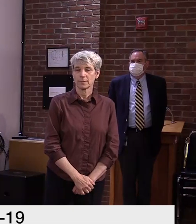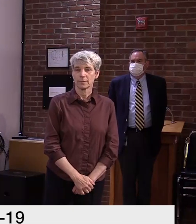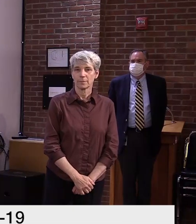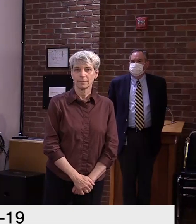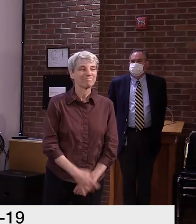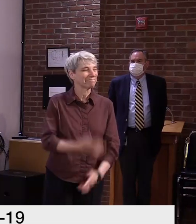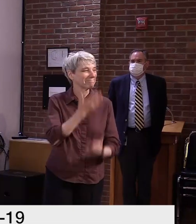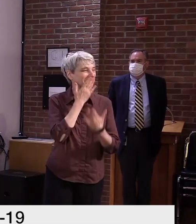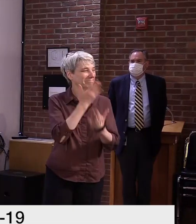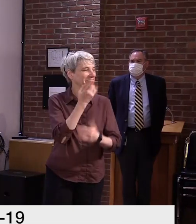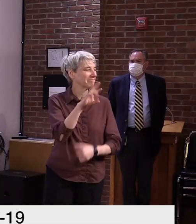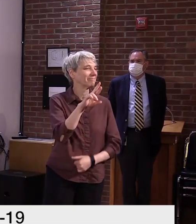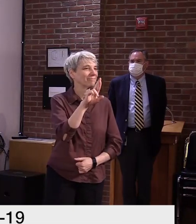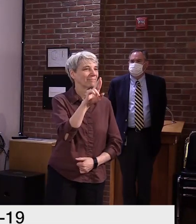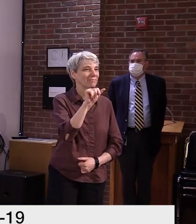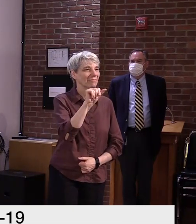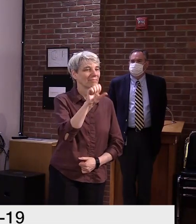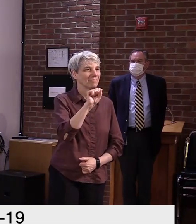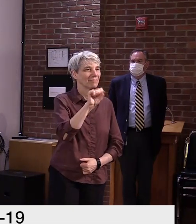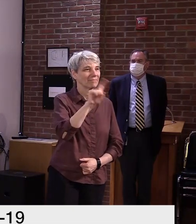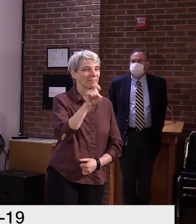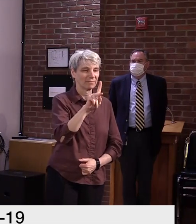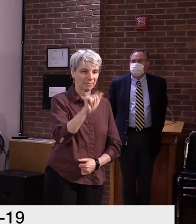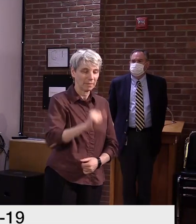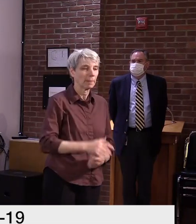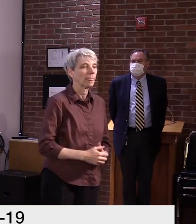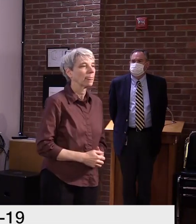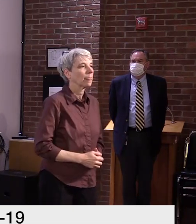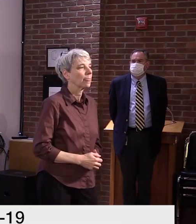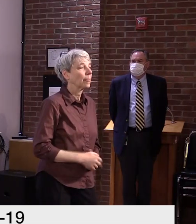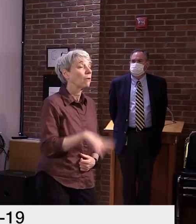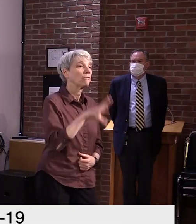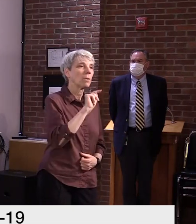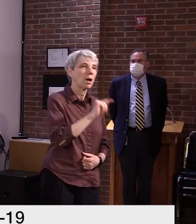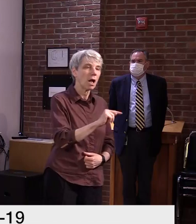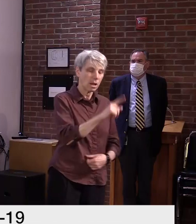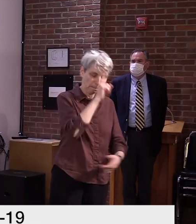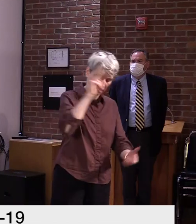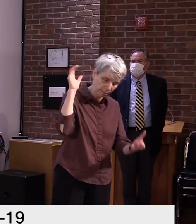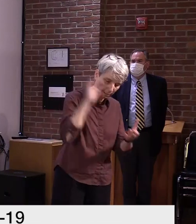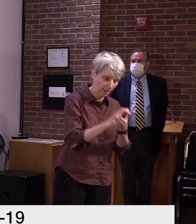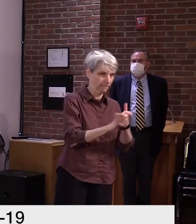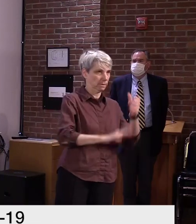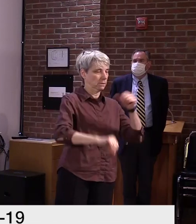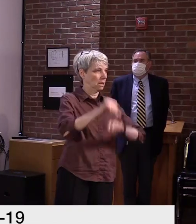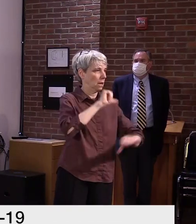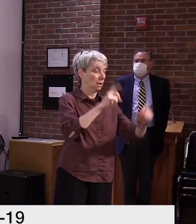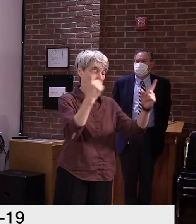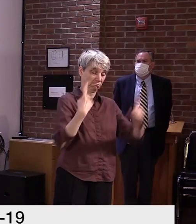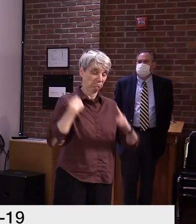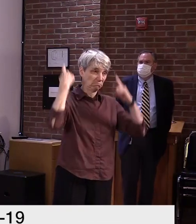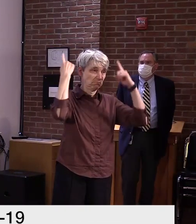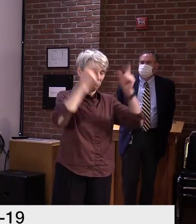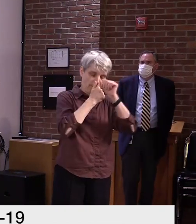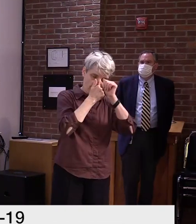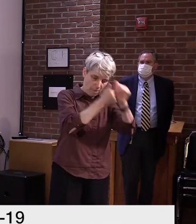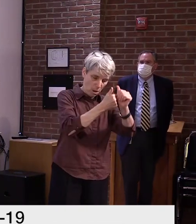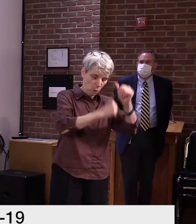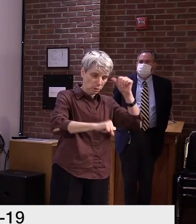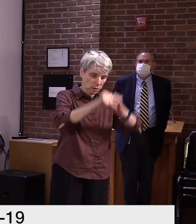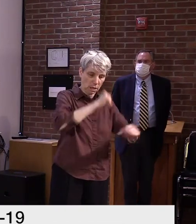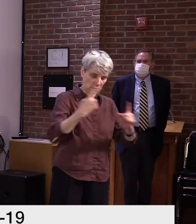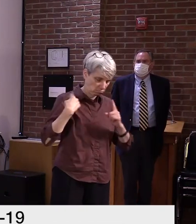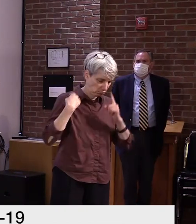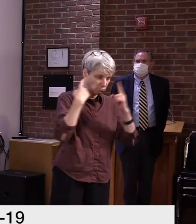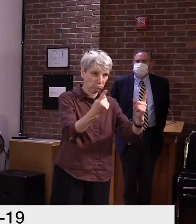Thanks, Dr. Rasca. Vermont stands with the science. We have stood with the science throughout this whole pandemic response, and